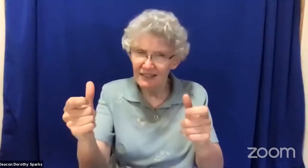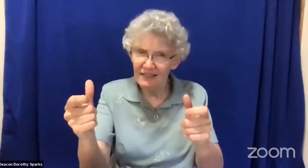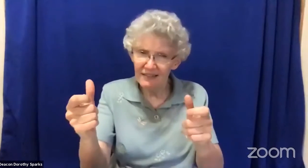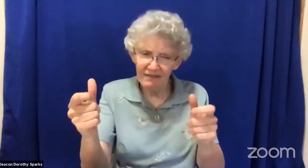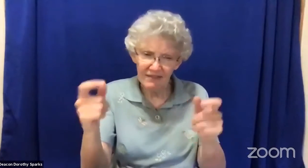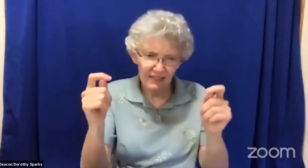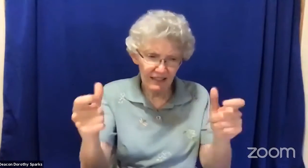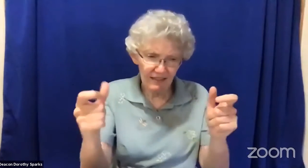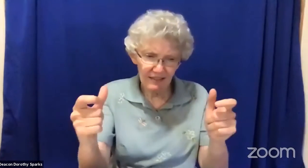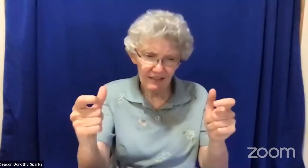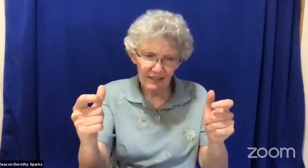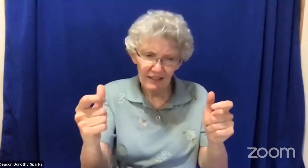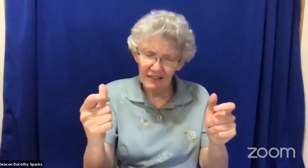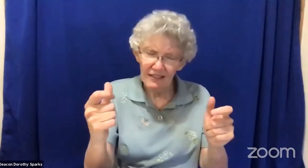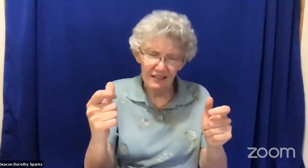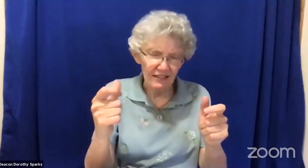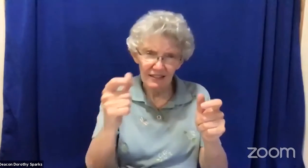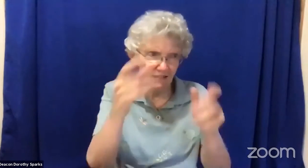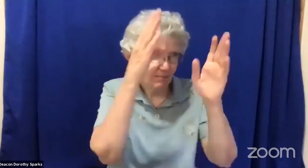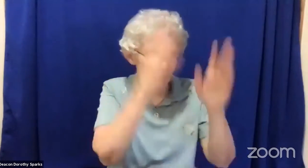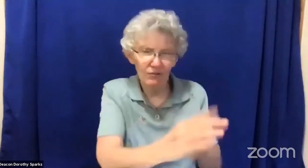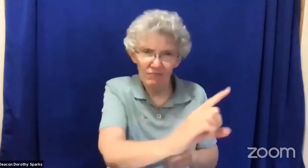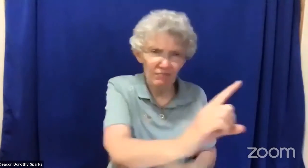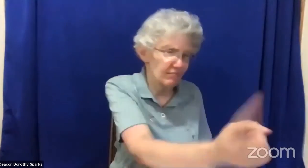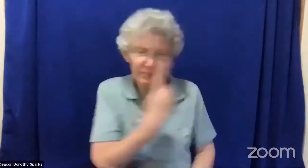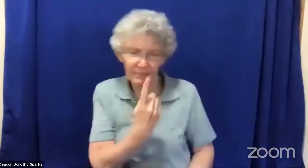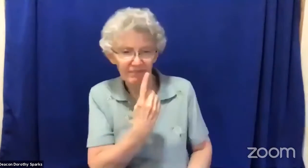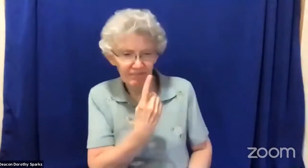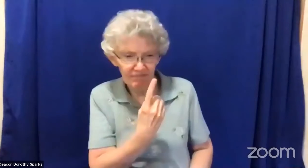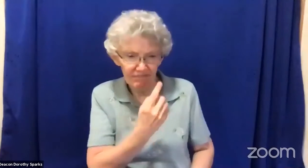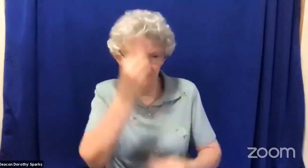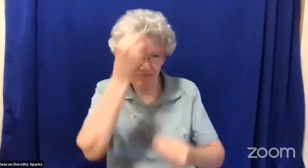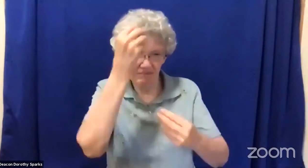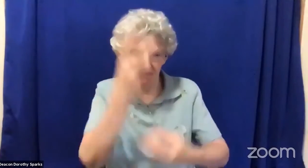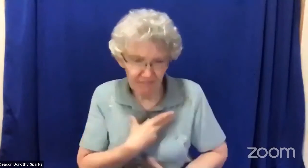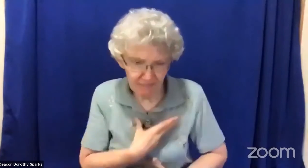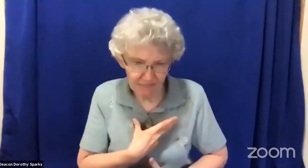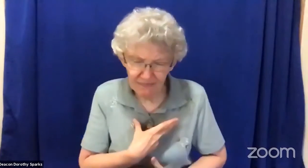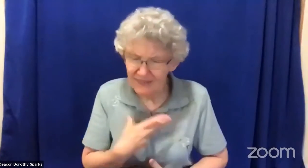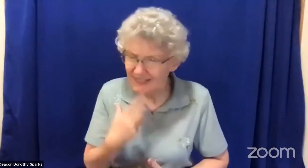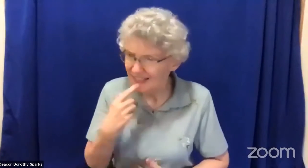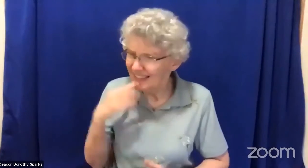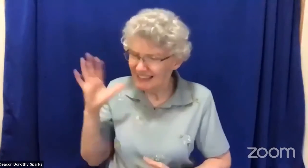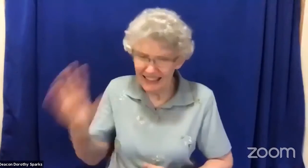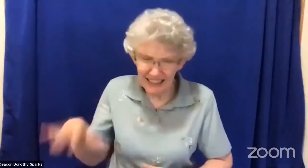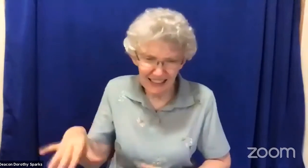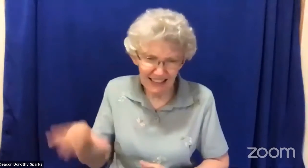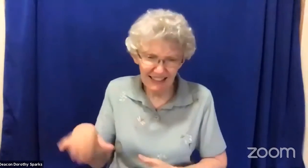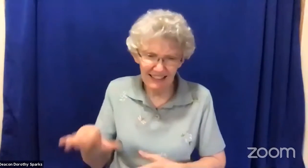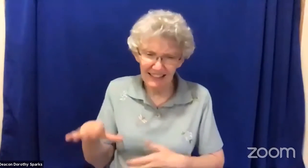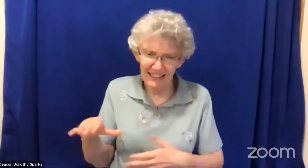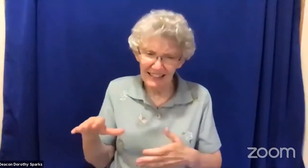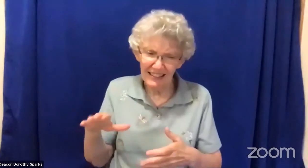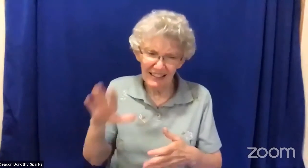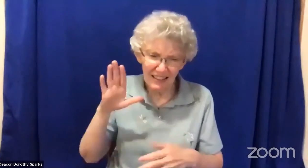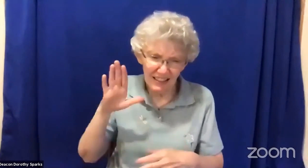when suddenly someone rushed up to Job and said while your servants were plowing with your